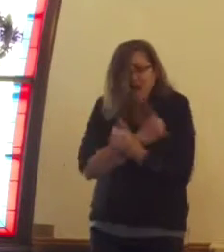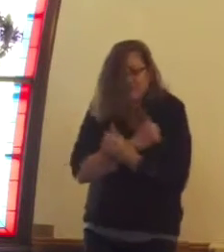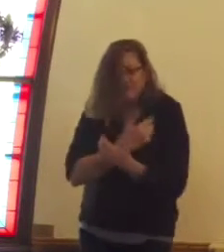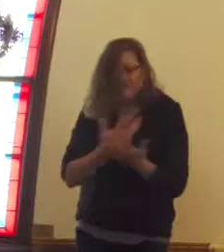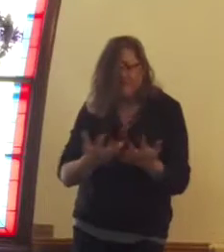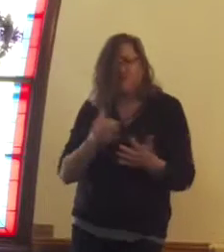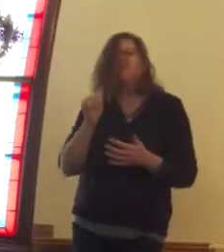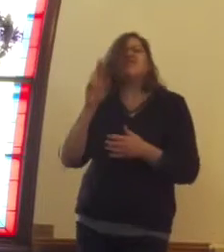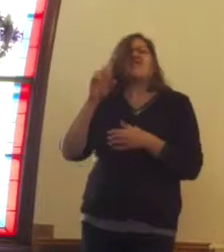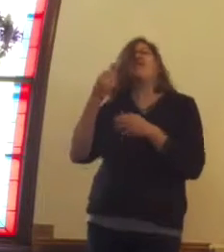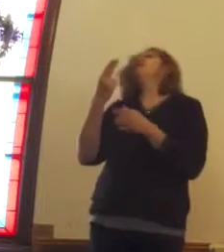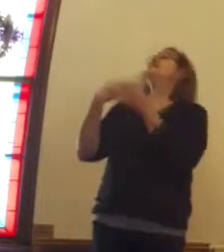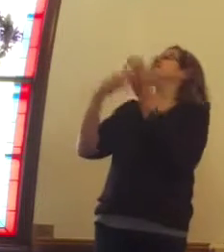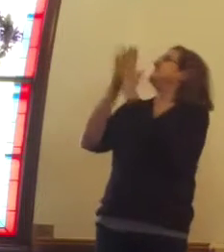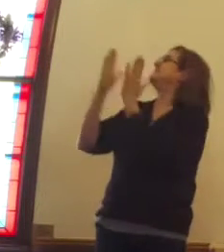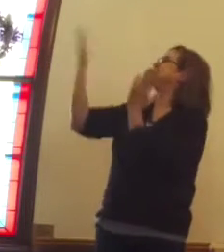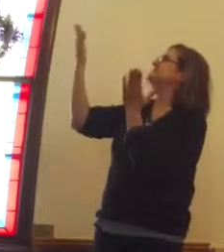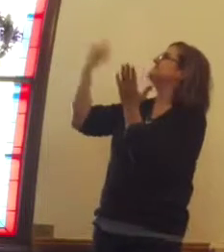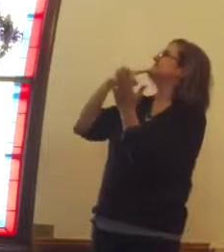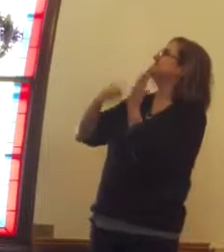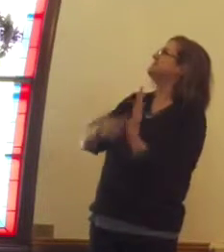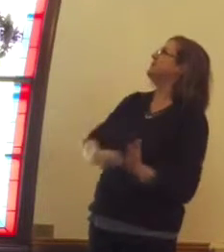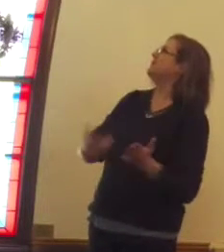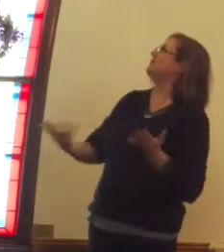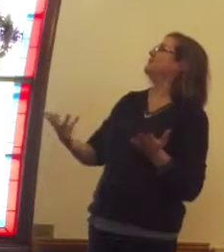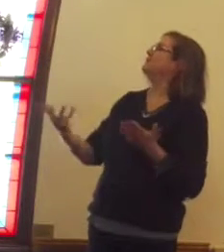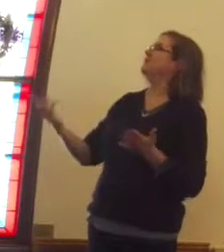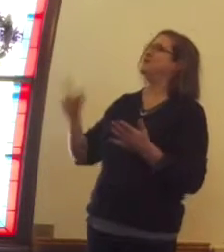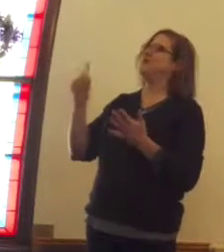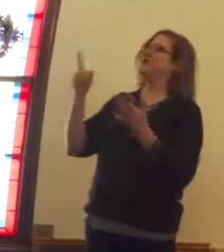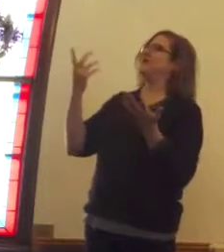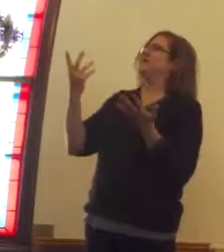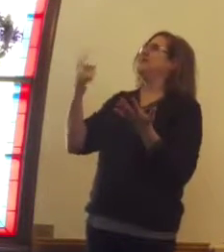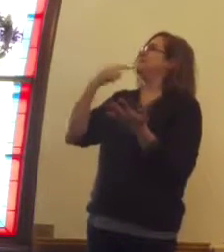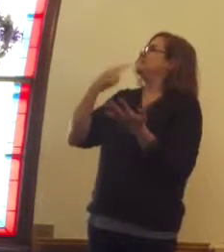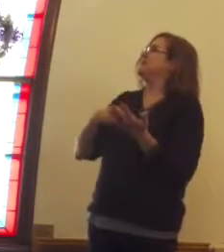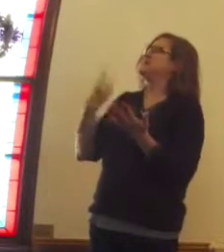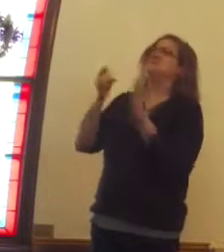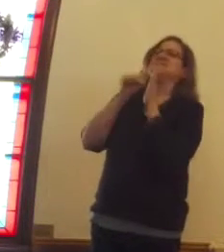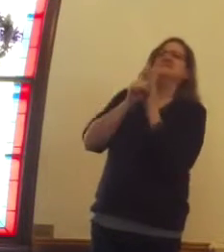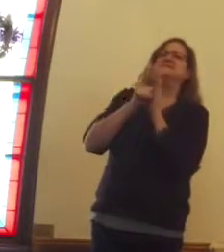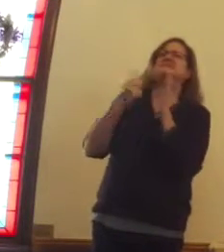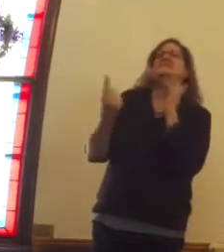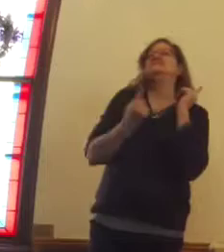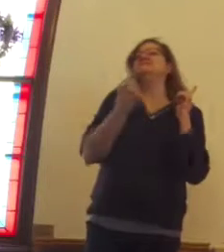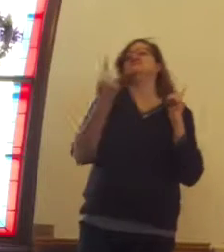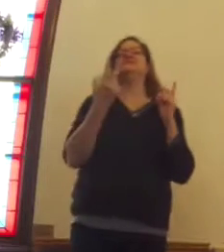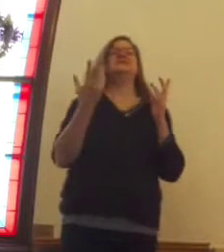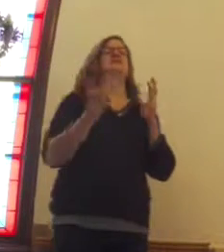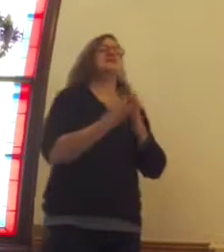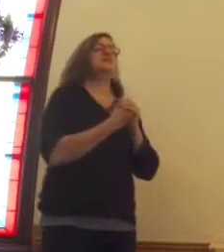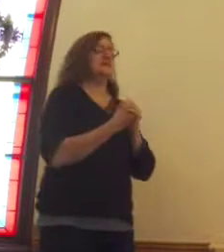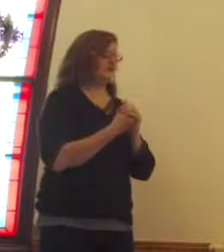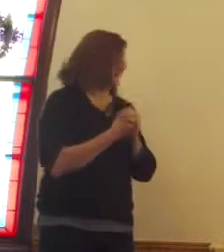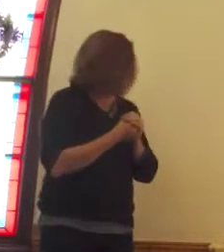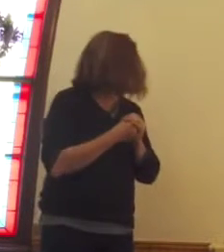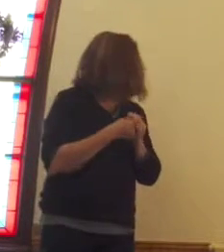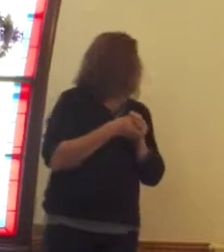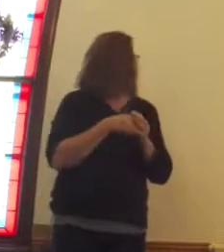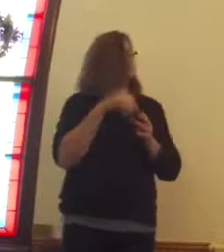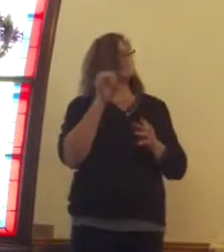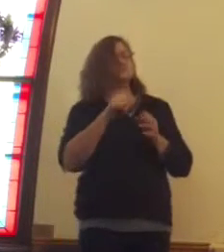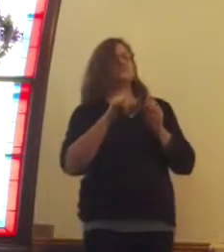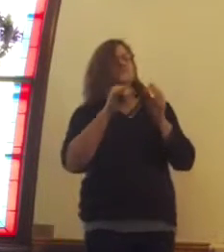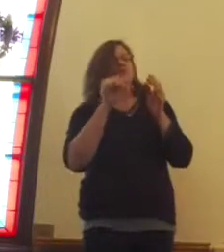asking God for this sign. Where is this sign you keep telling me about? And finally, this